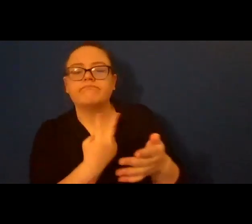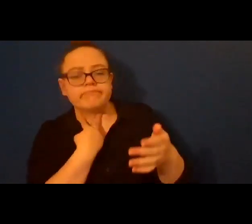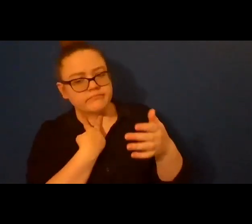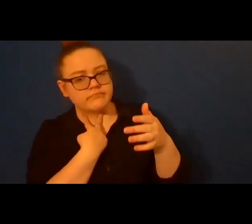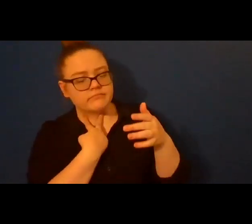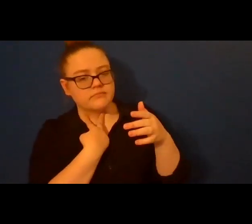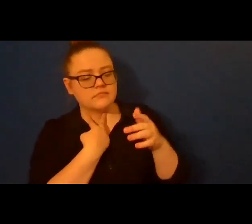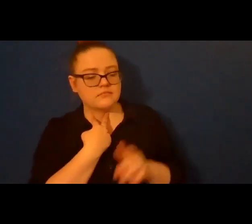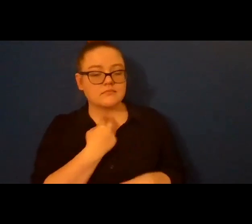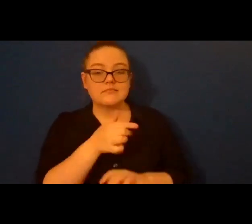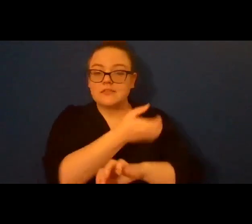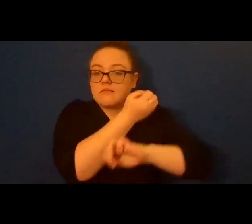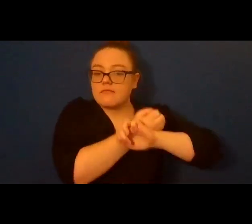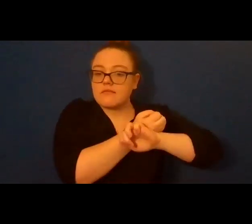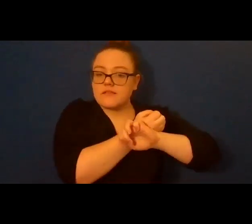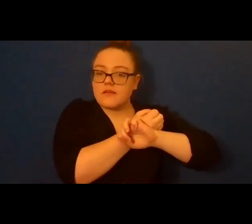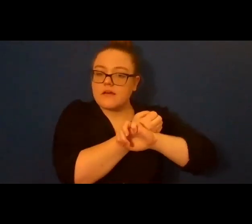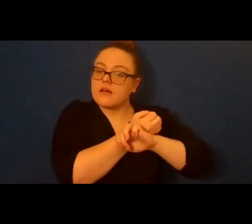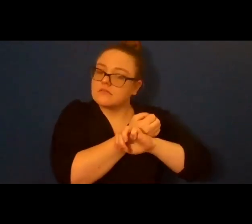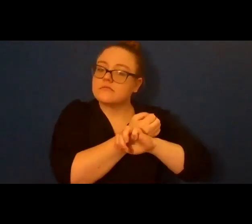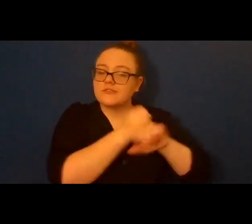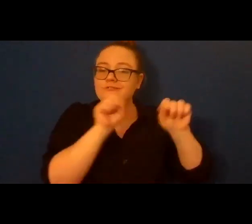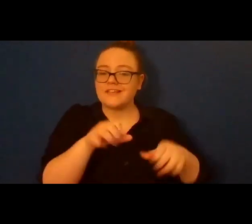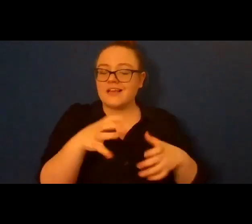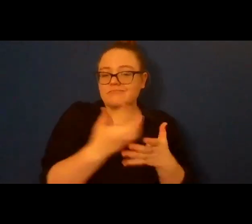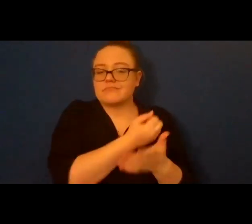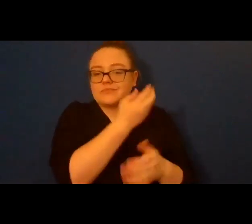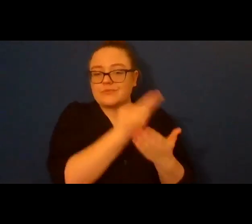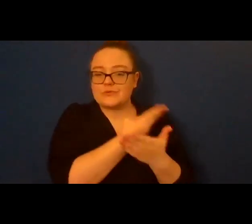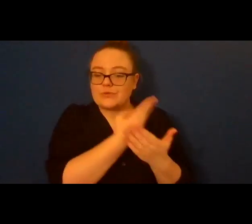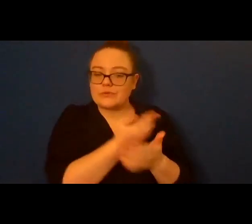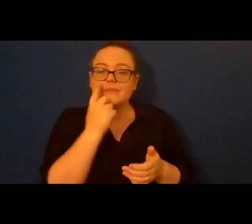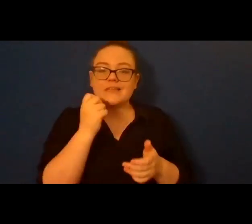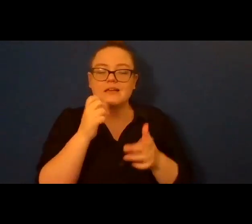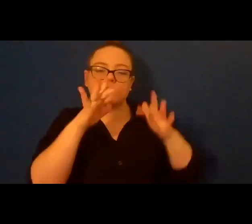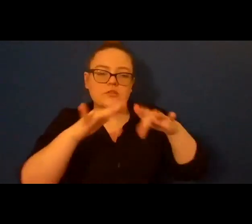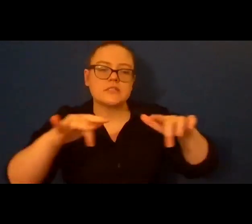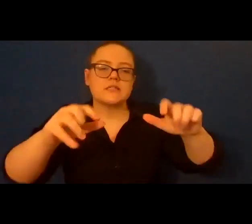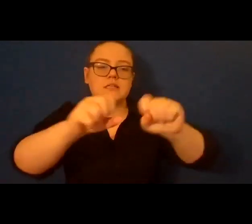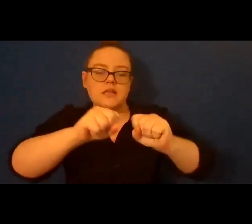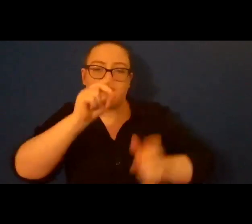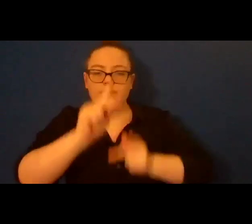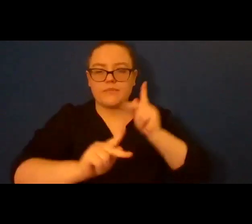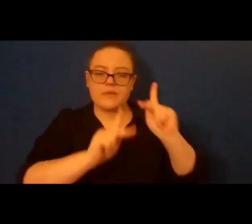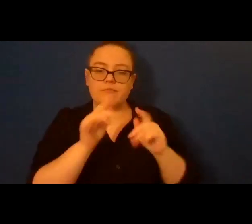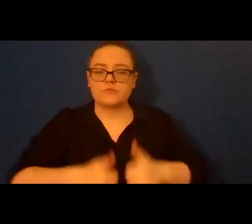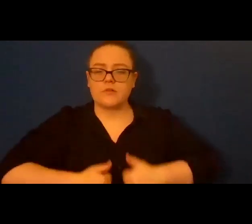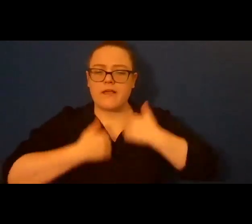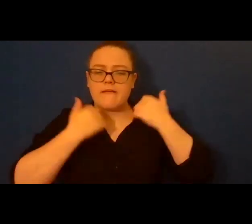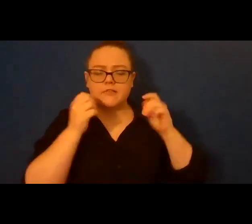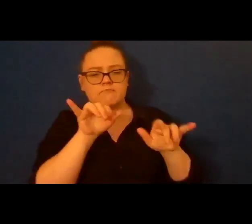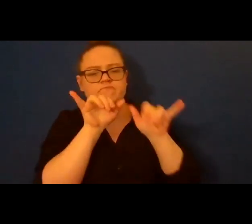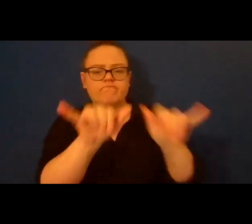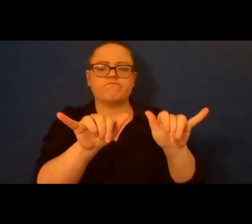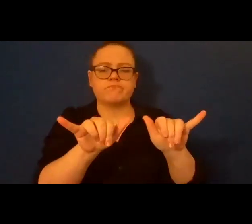her because there is an emptiness on the other side that holds the people's lives in place. She